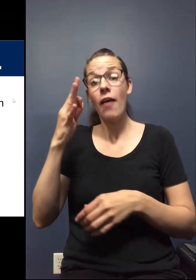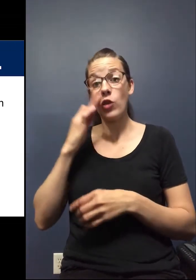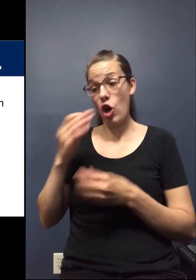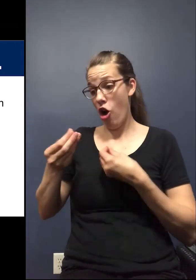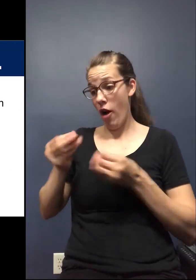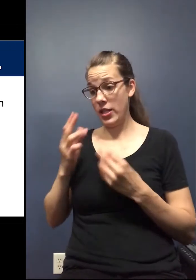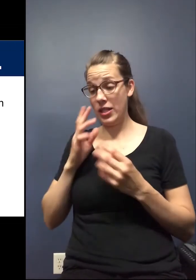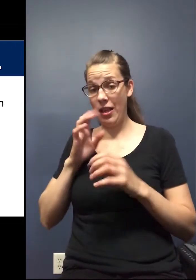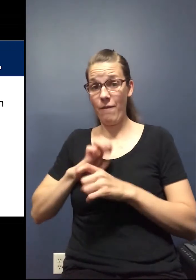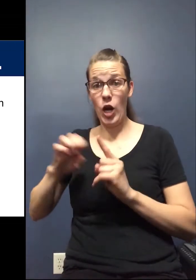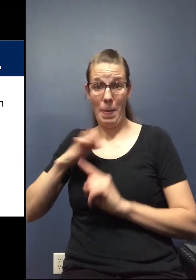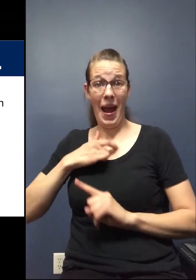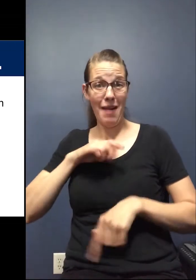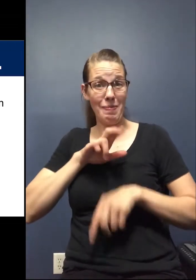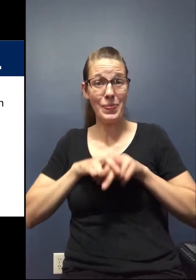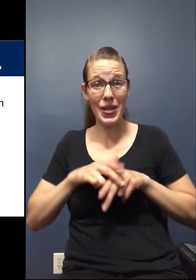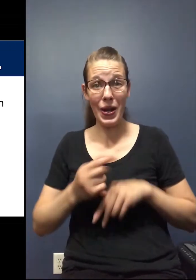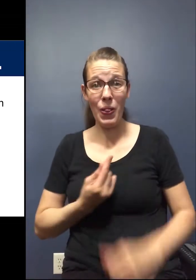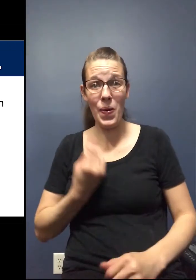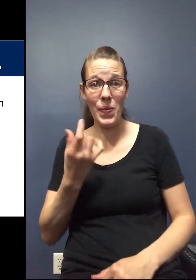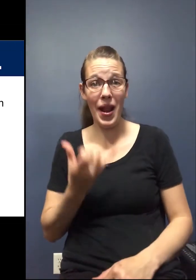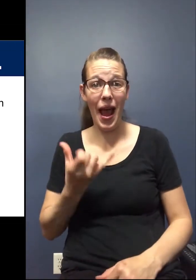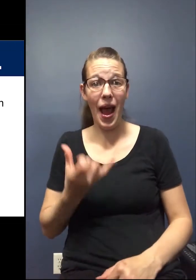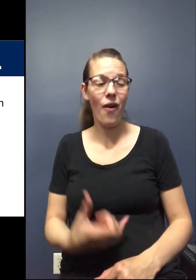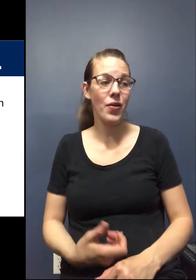one that I'm sitting in alone right now,